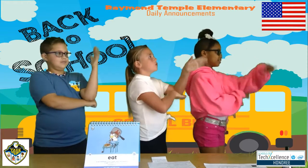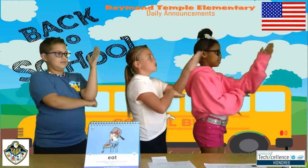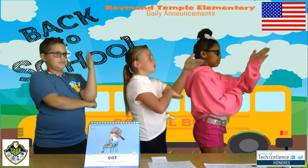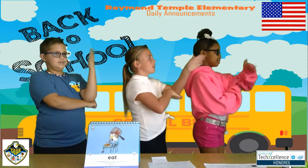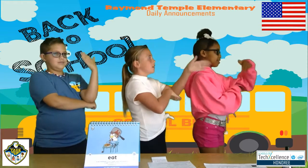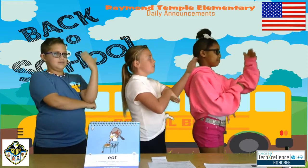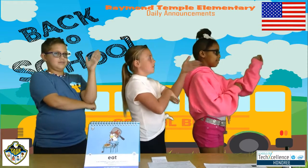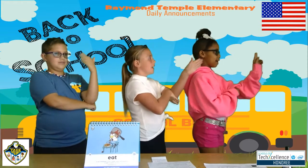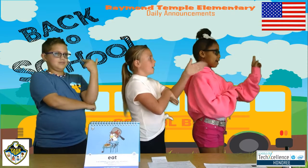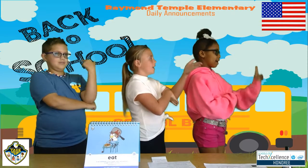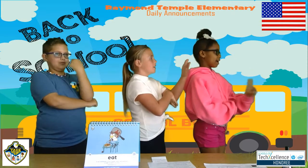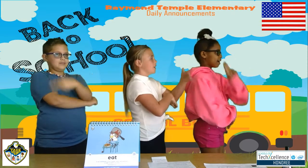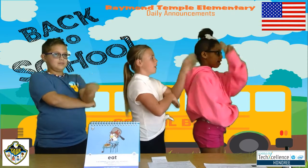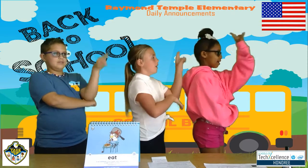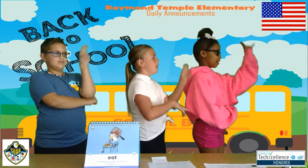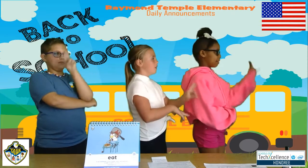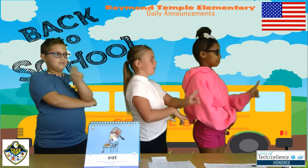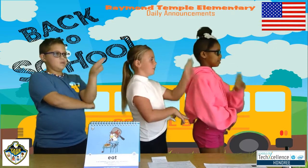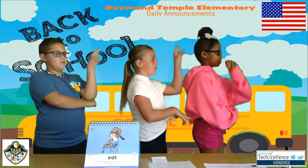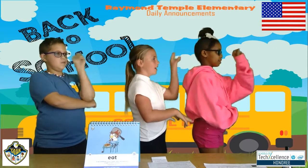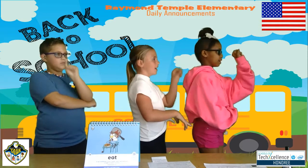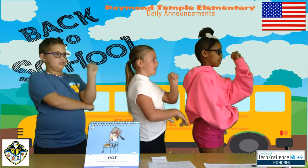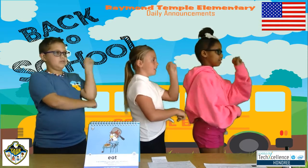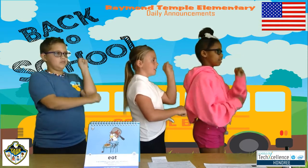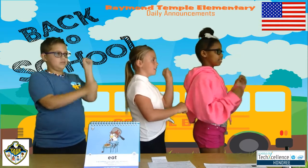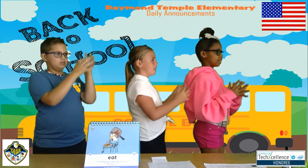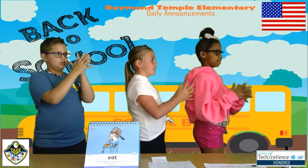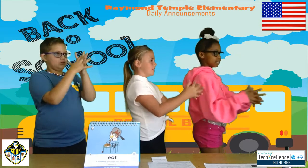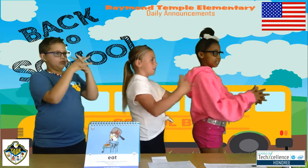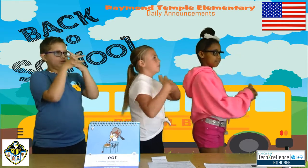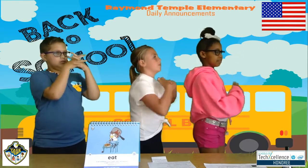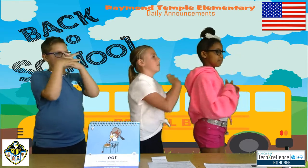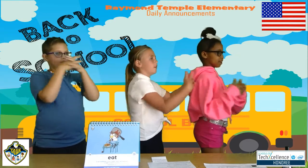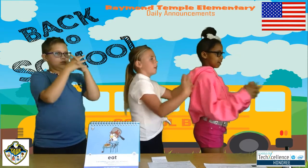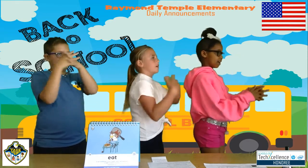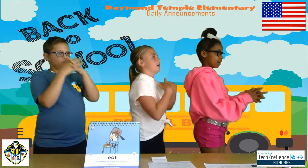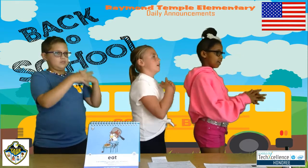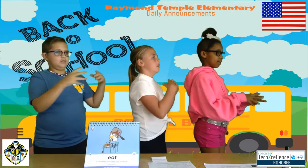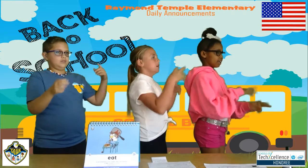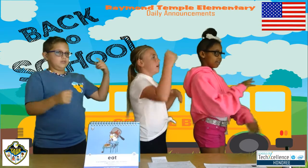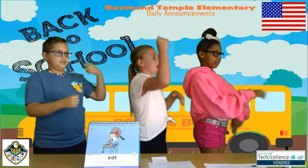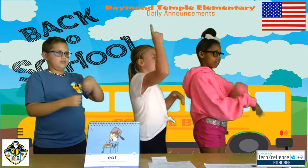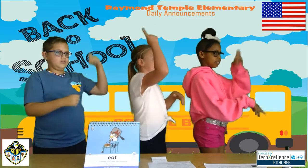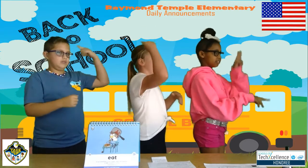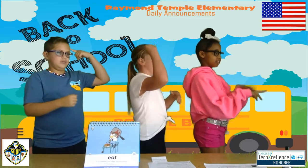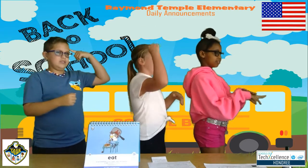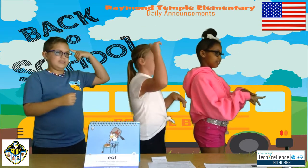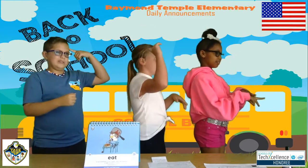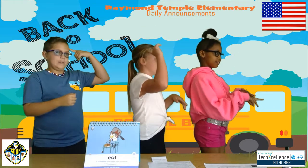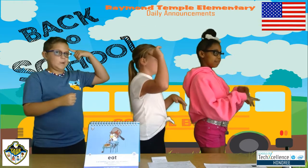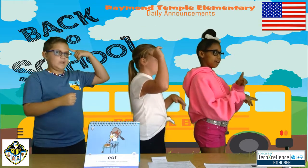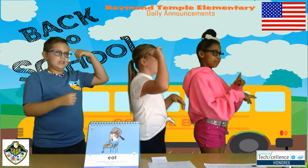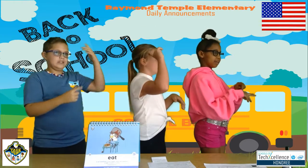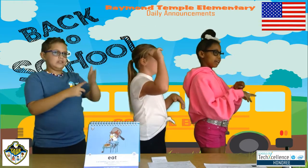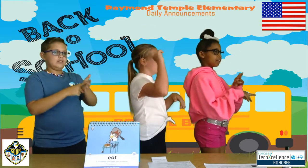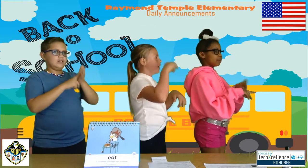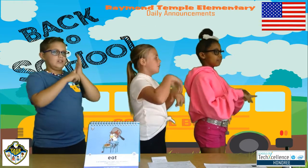the flag of the United States of America and to the Republic for